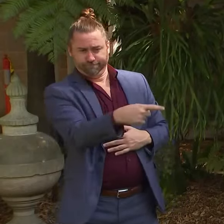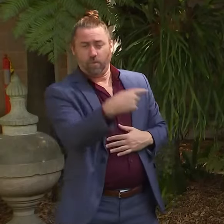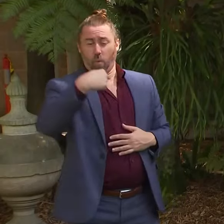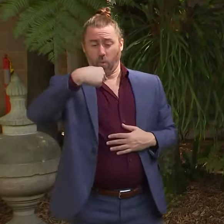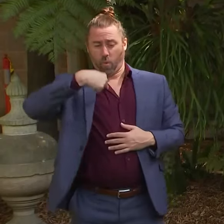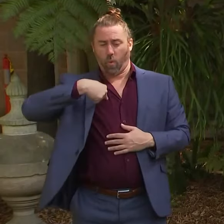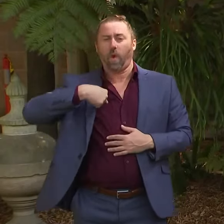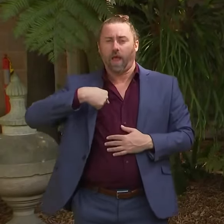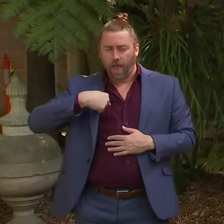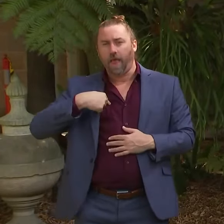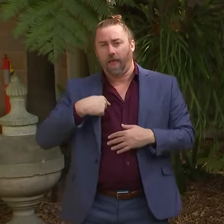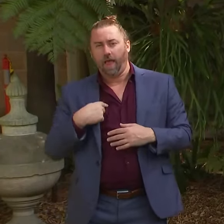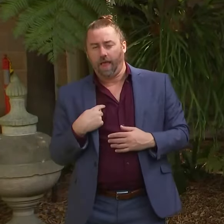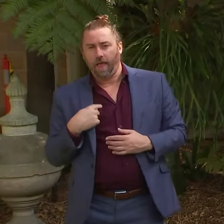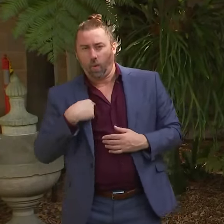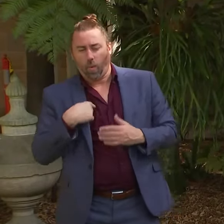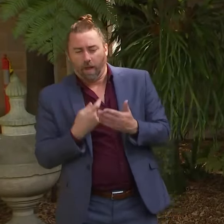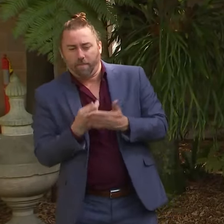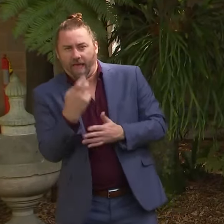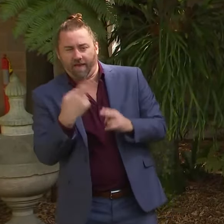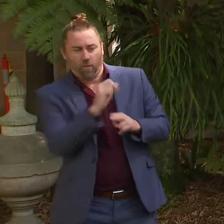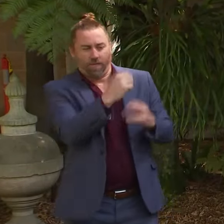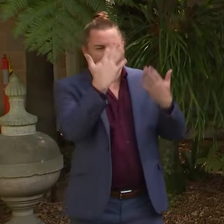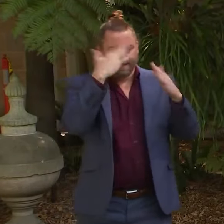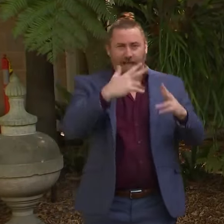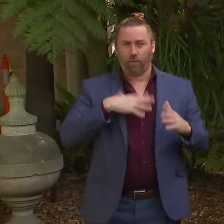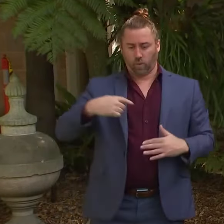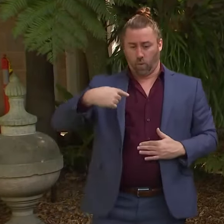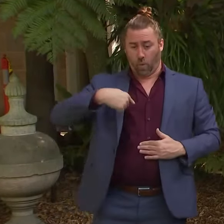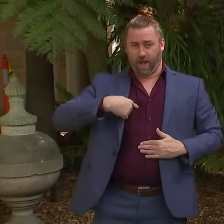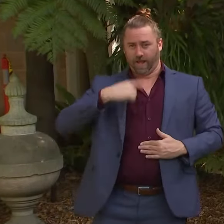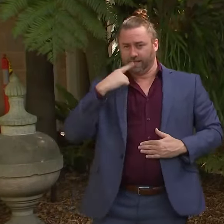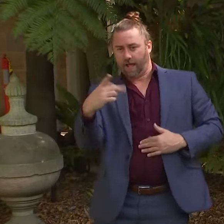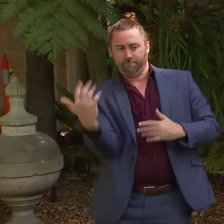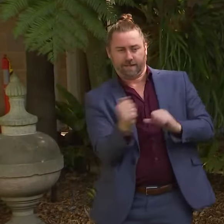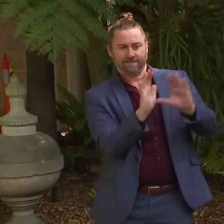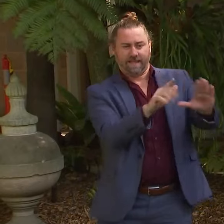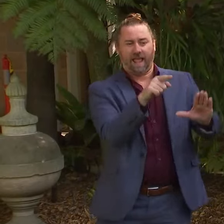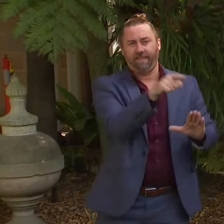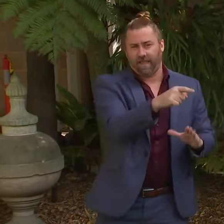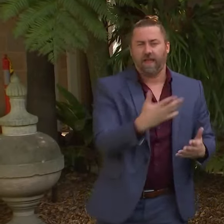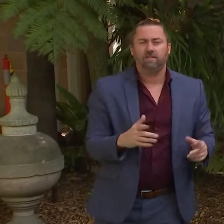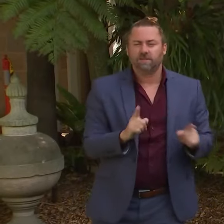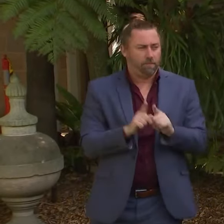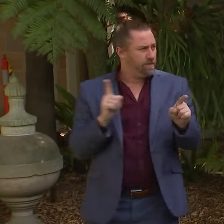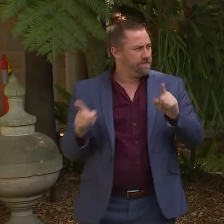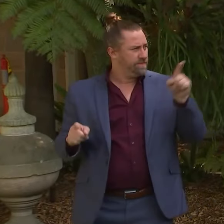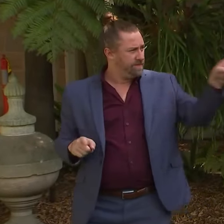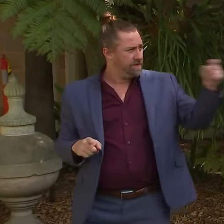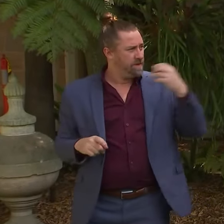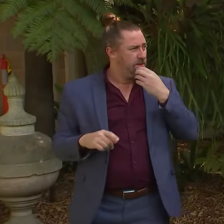require it, then there may be no charge at all, but it's the same as far as what we're charging the public. It's the same as hotel quarantine.